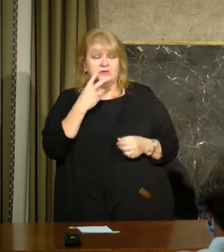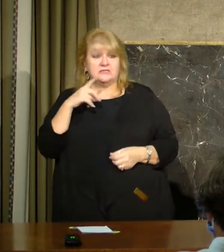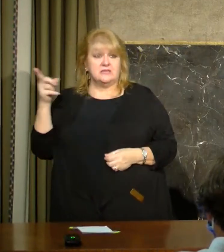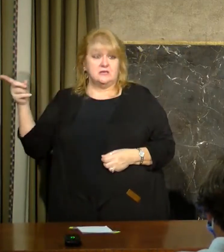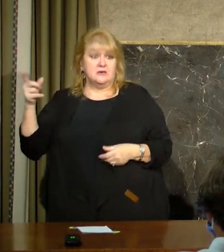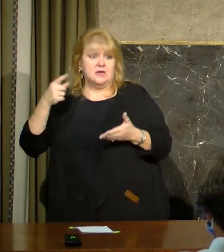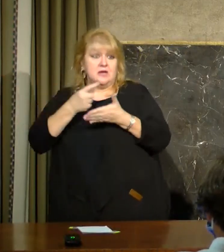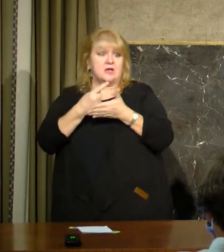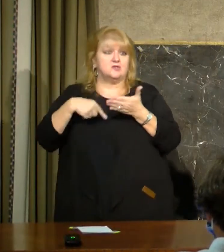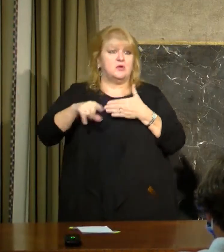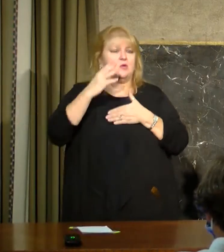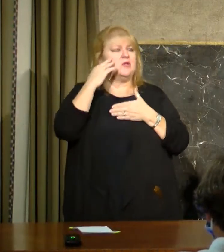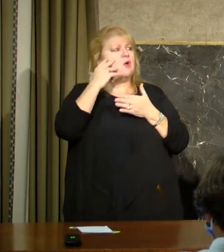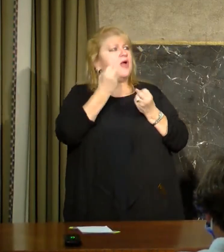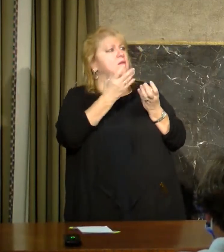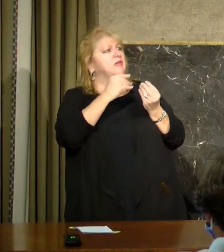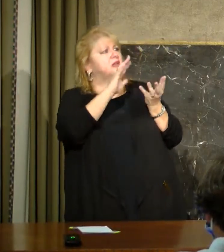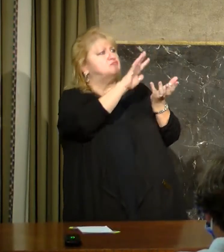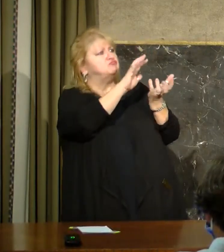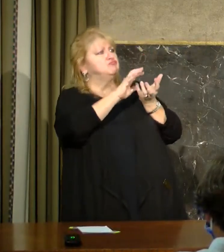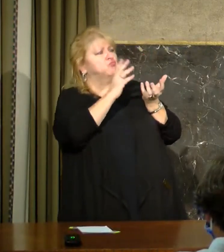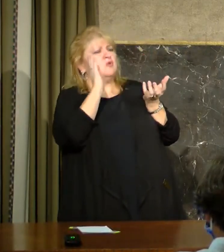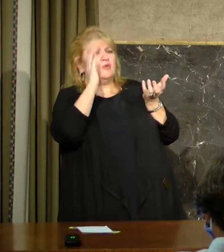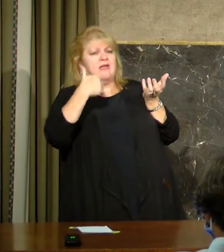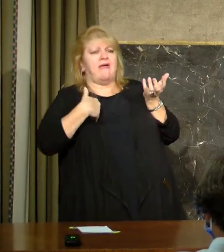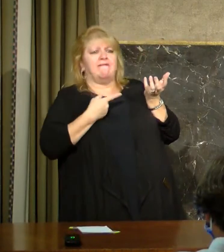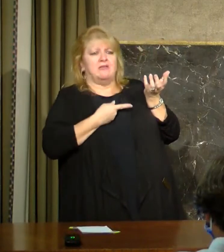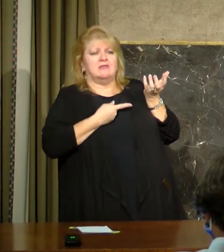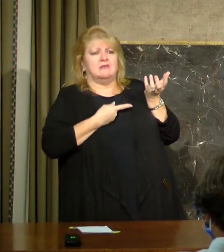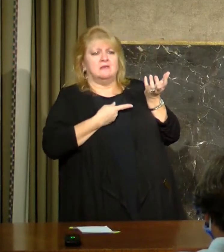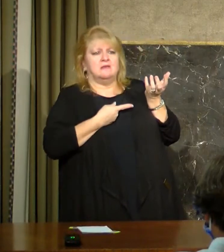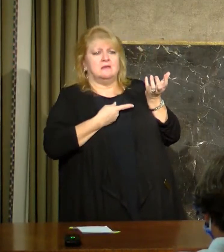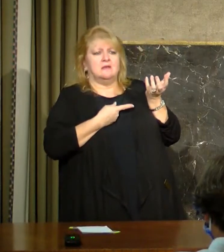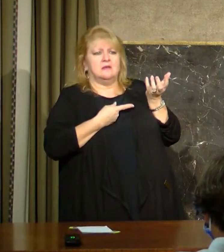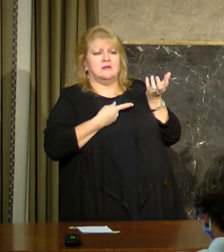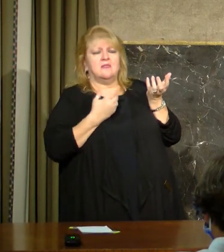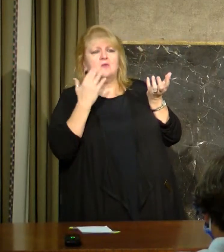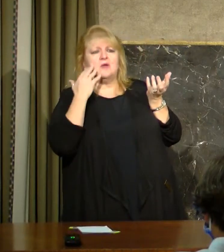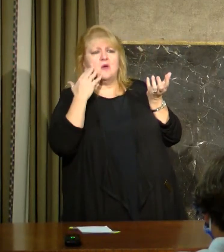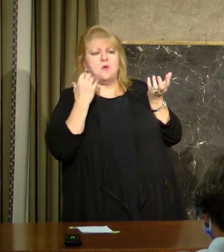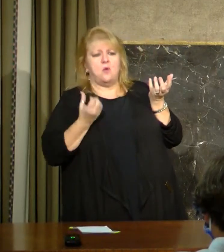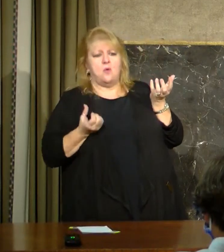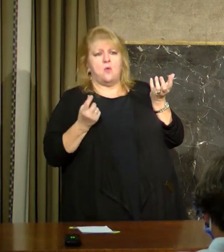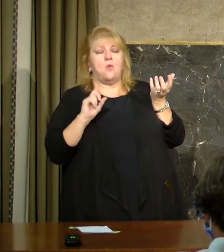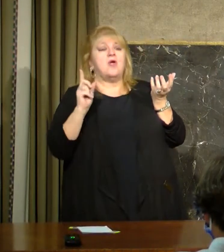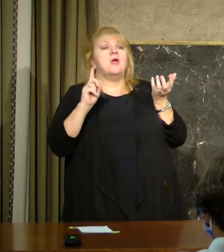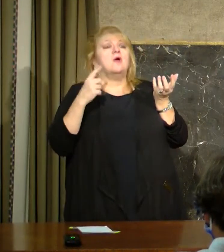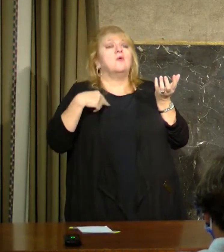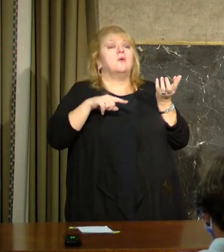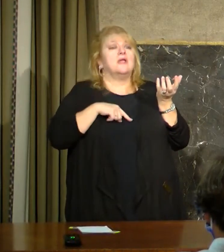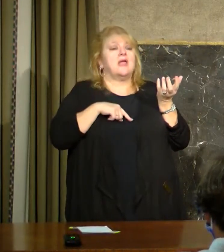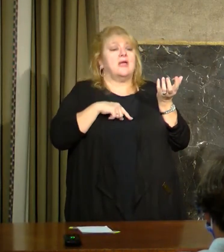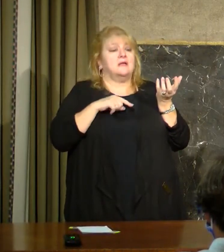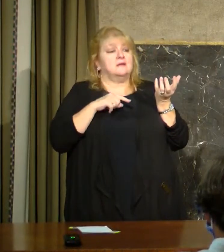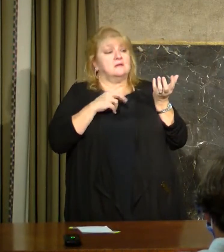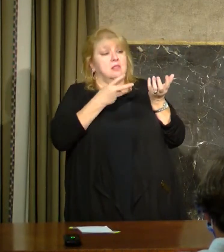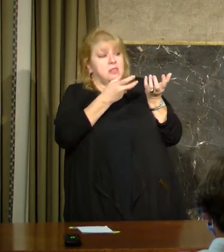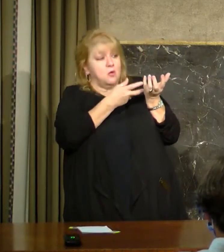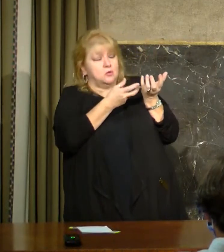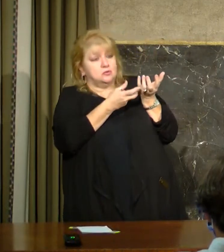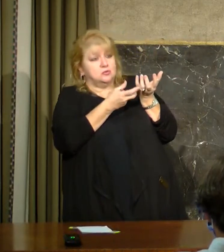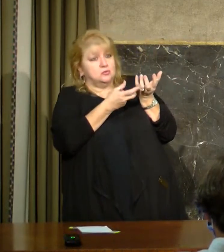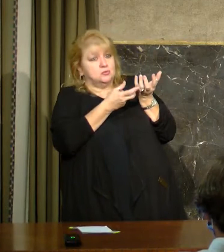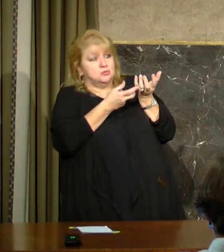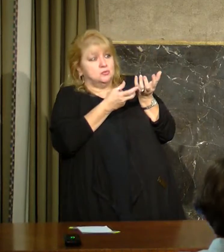we know next week's allocation numbers and we know what we can access from the wholesale distributor,